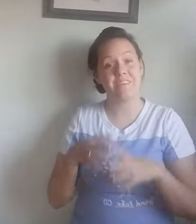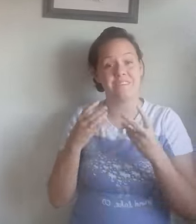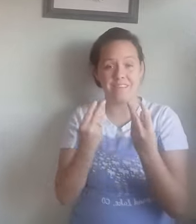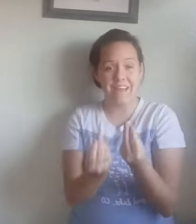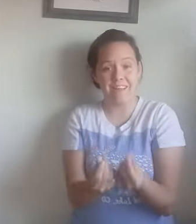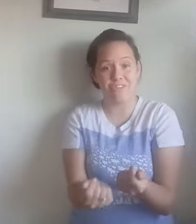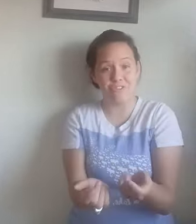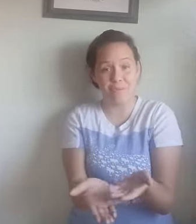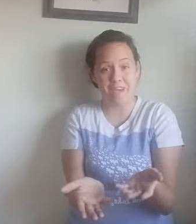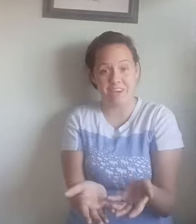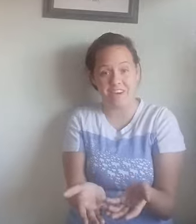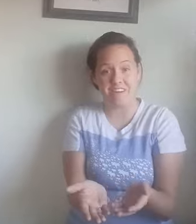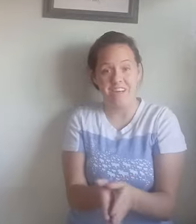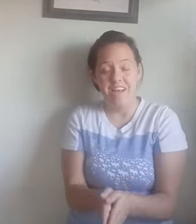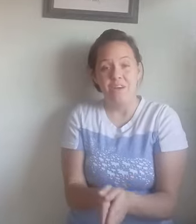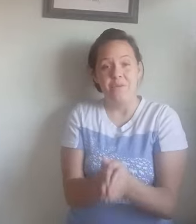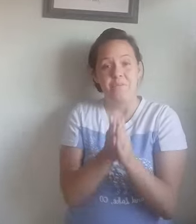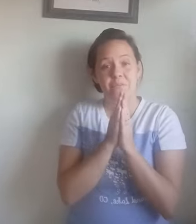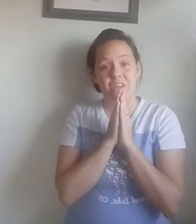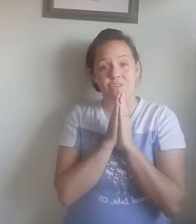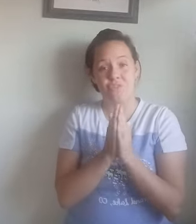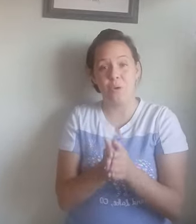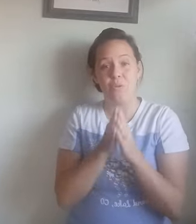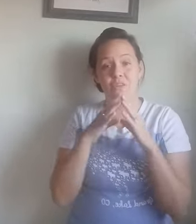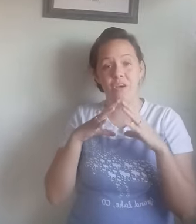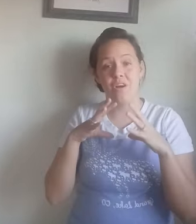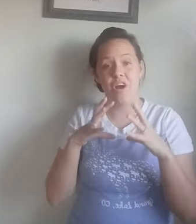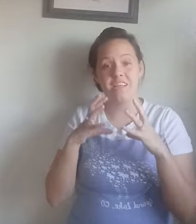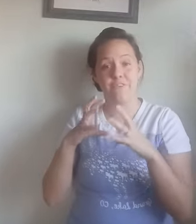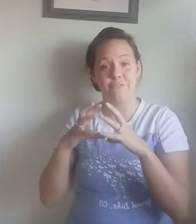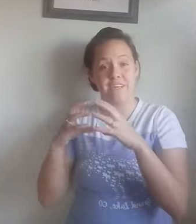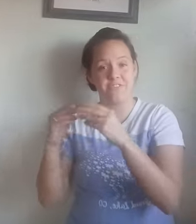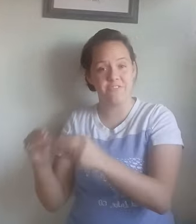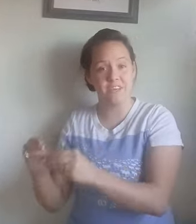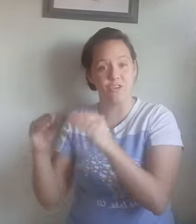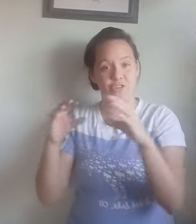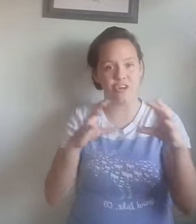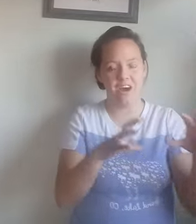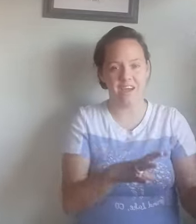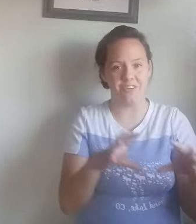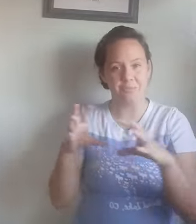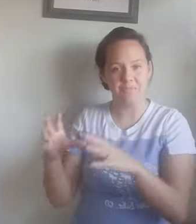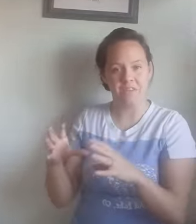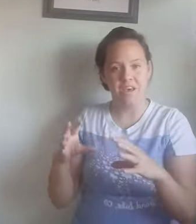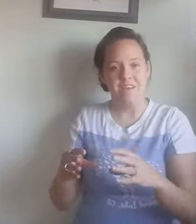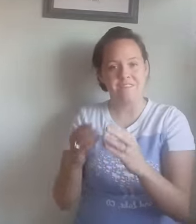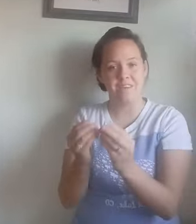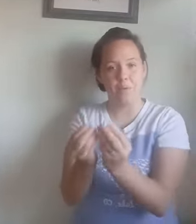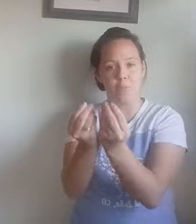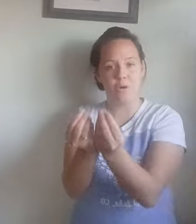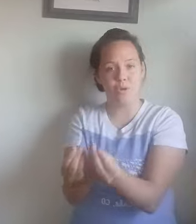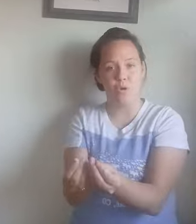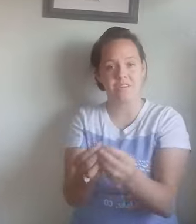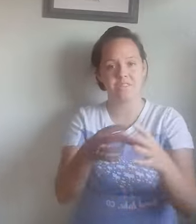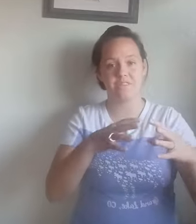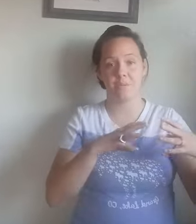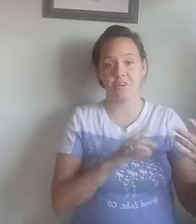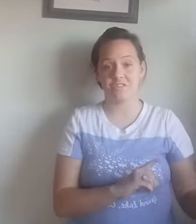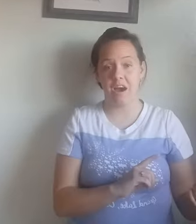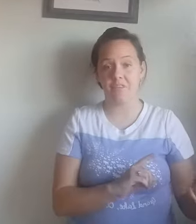is, is I like to feel my yarn. So there are different feels for cotton. Some are more coarse and some are soft.